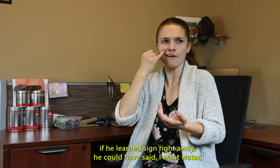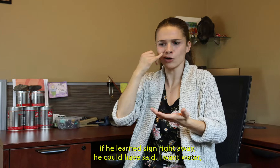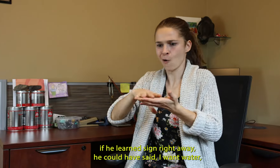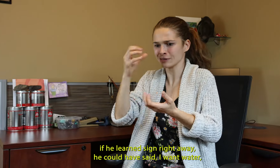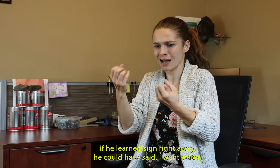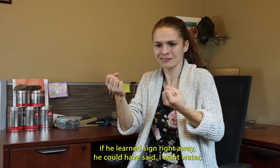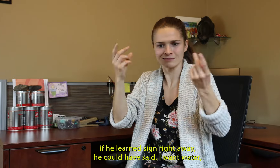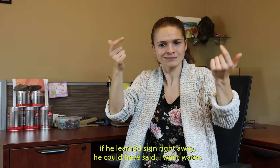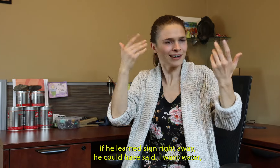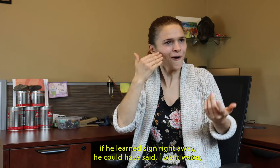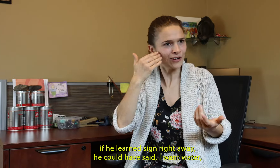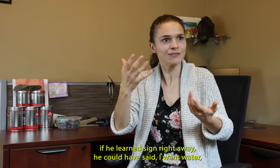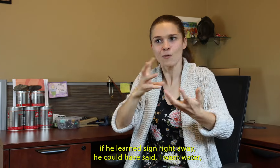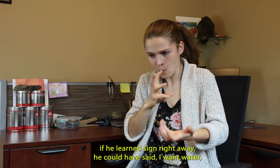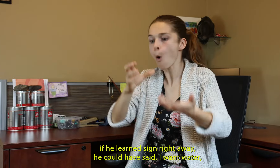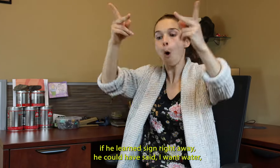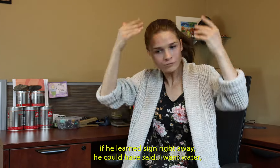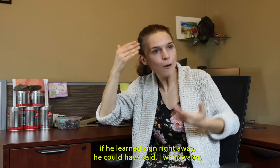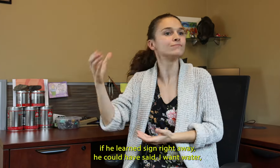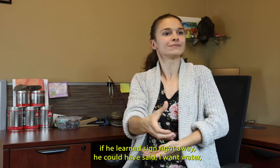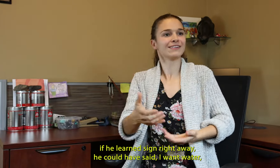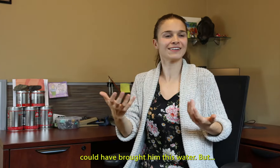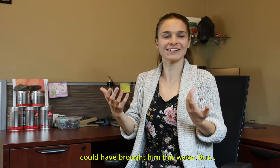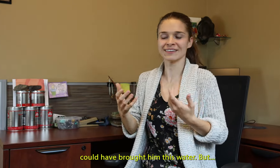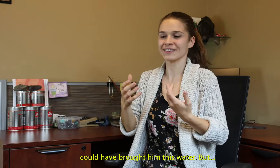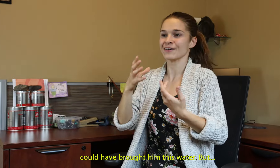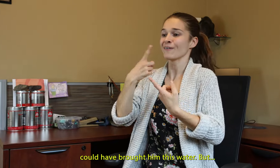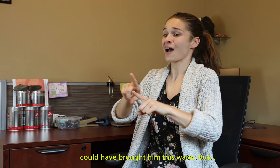If he learned a sign, right away he could have said, oh, I want water. He could have brought him this water.